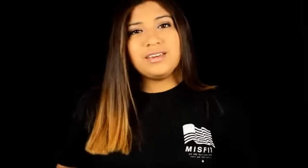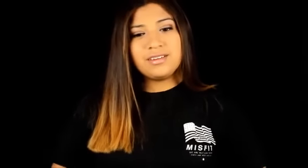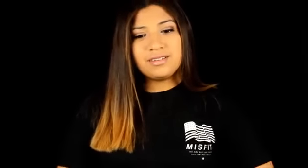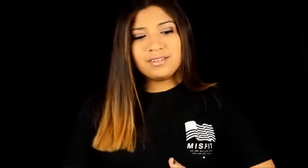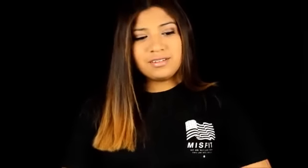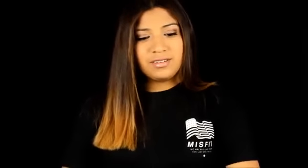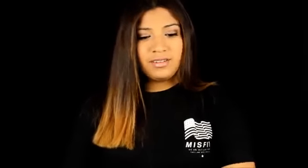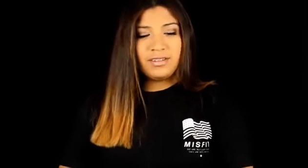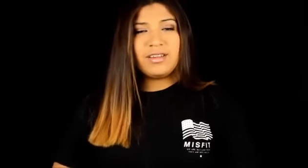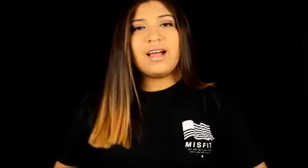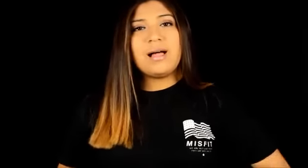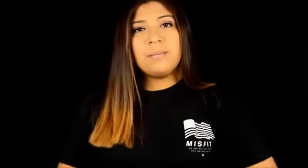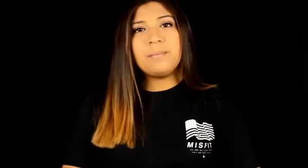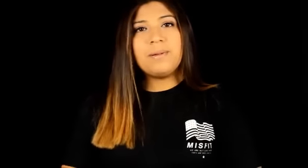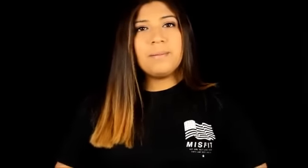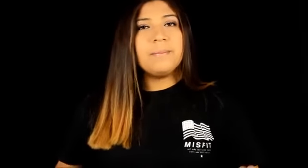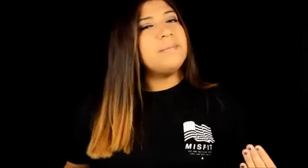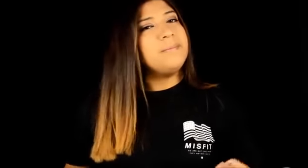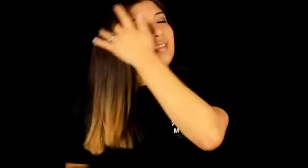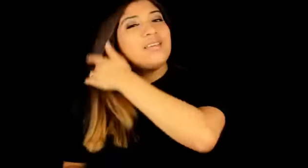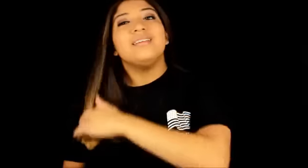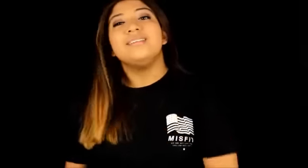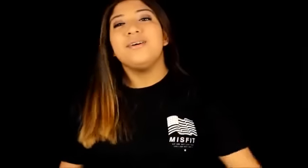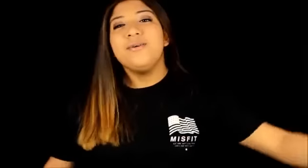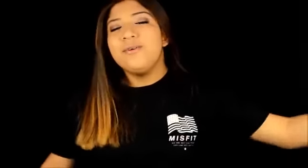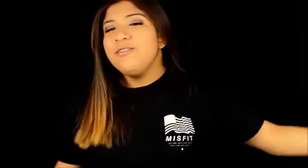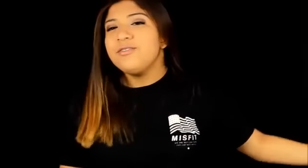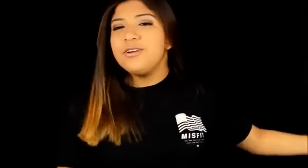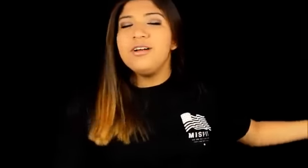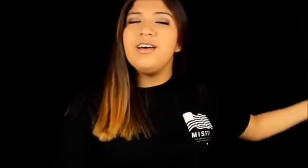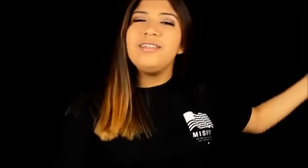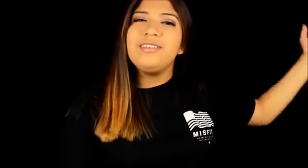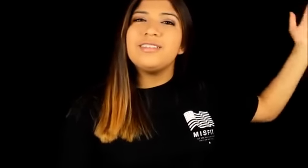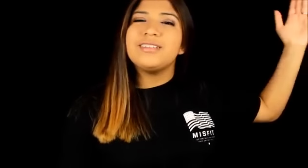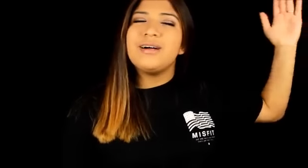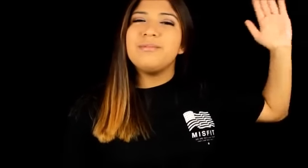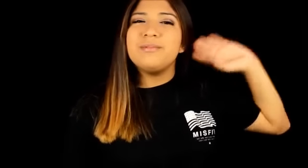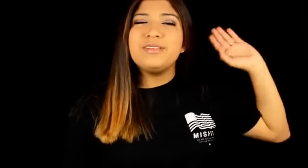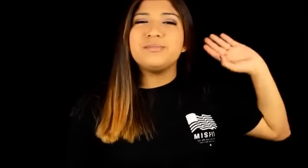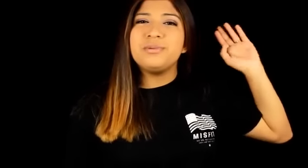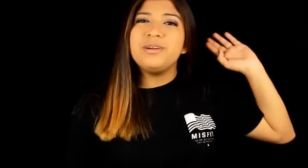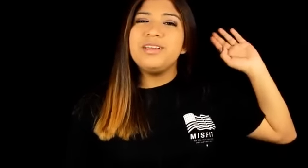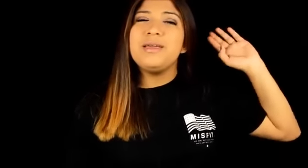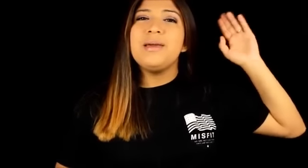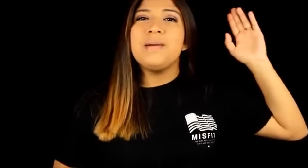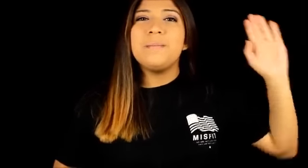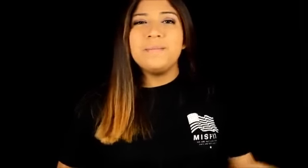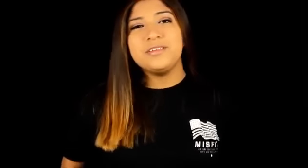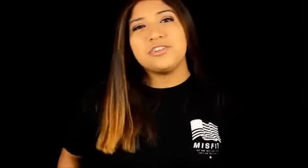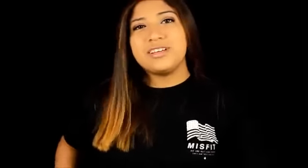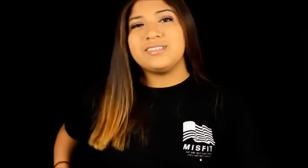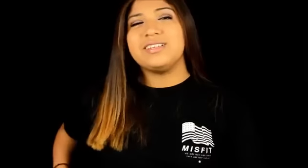album so overall I think this album is pretty majestic